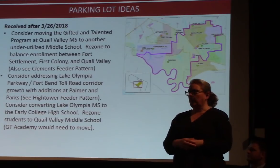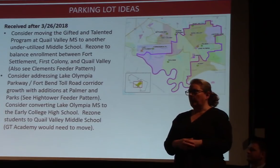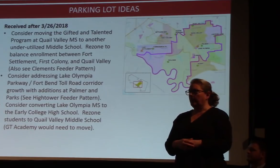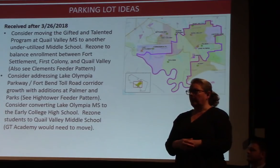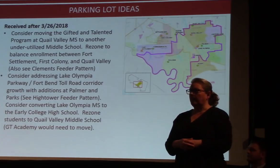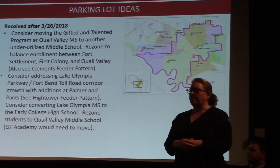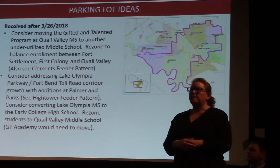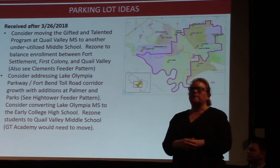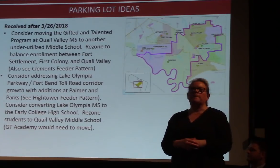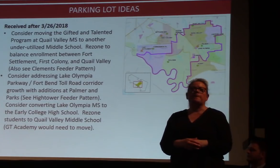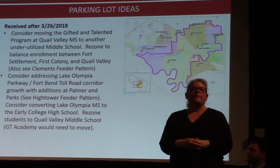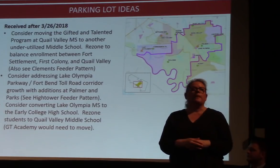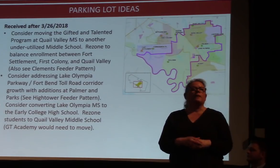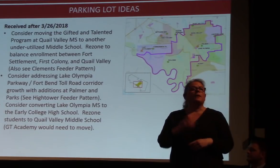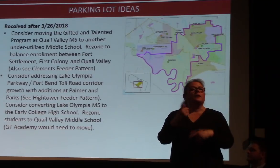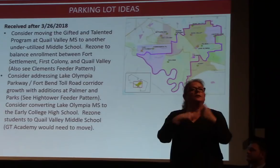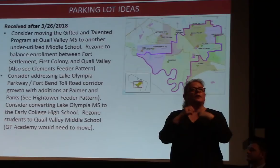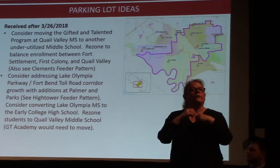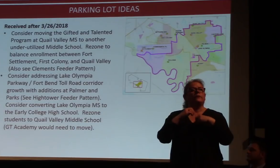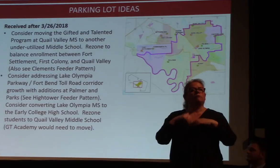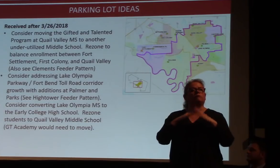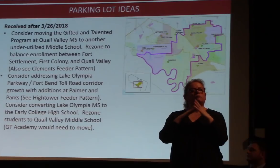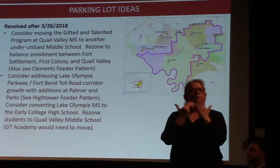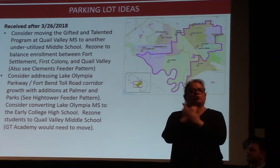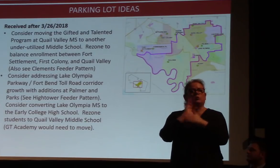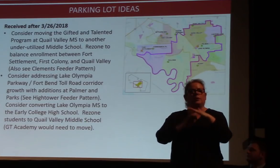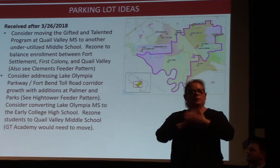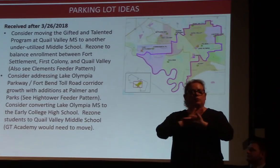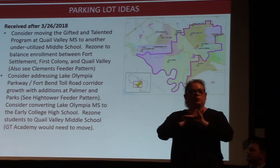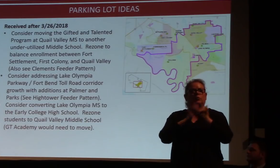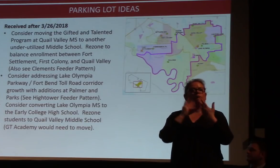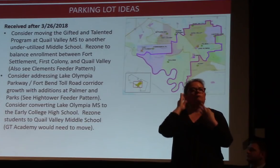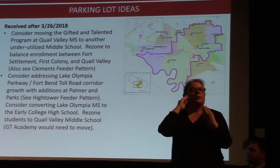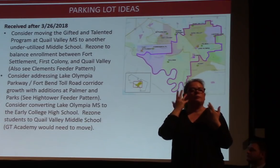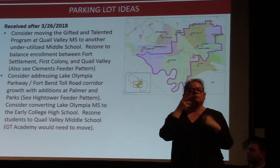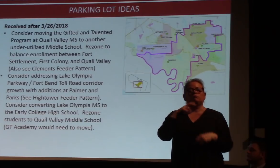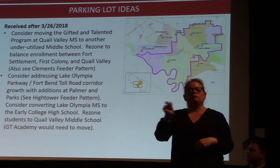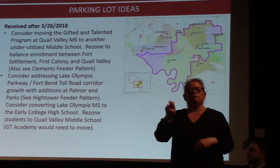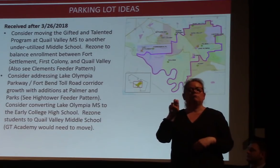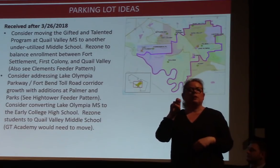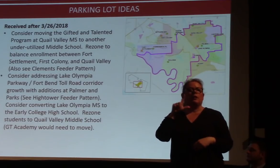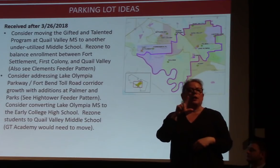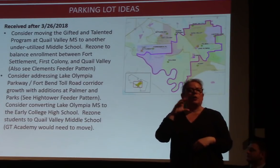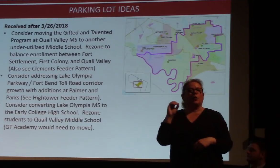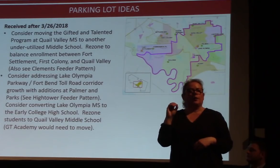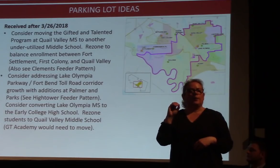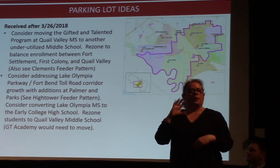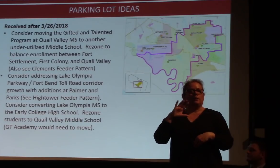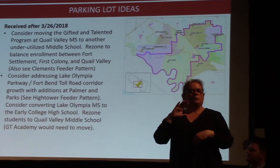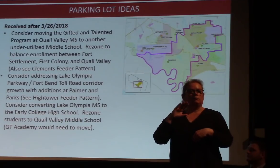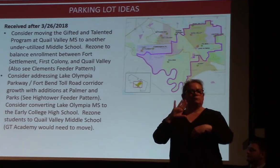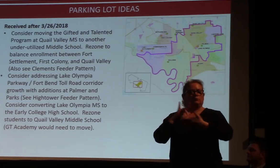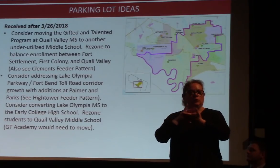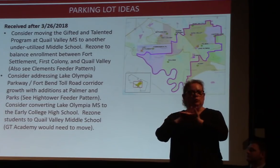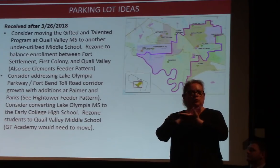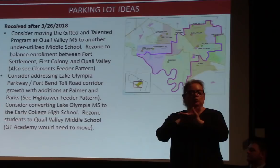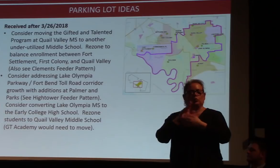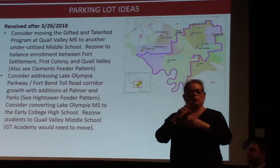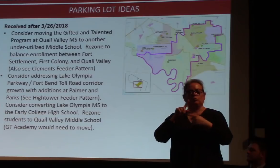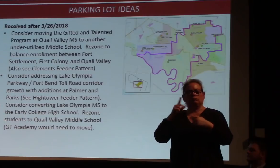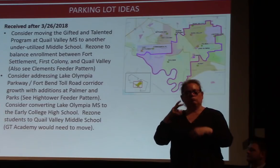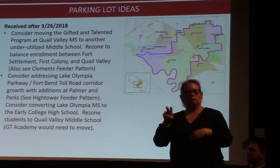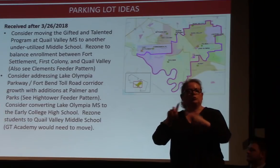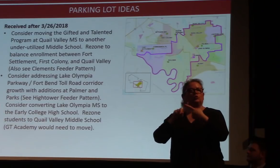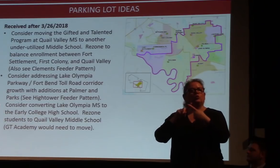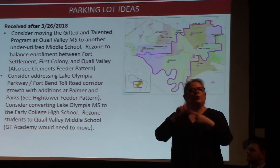to address that growth, consider in some way converting Lake Olympia Middle School into an elementary school to serve that growth. and